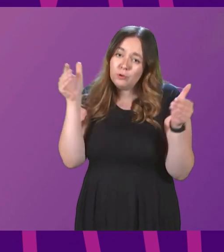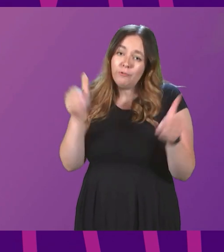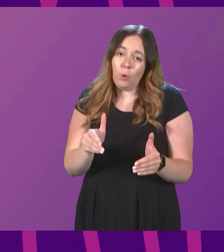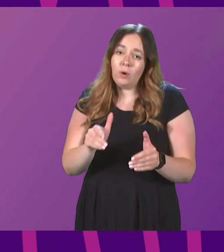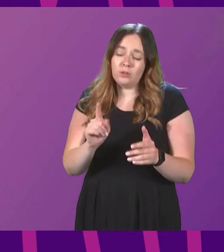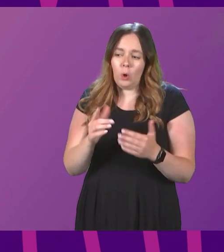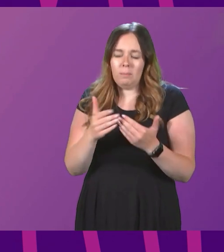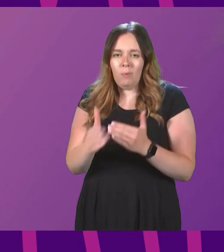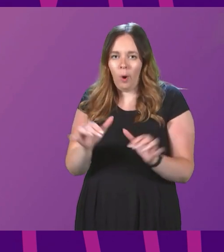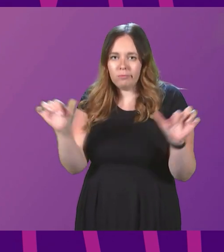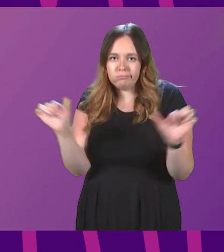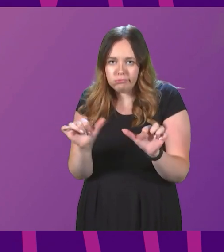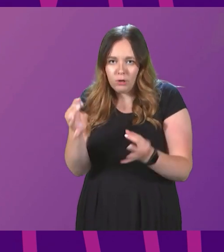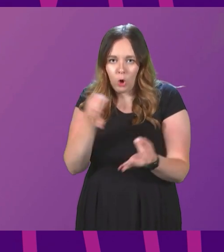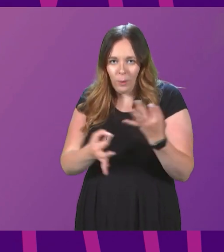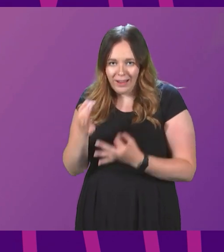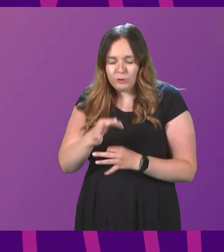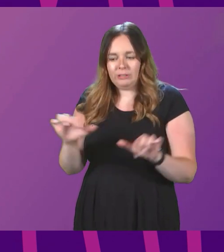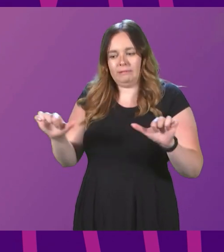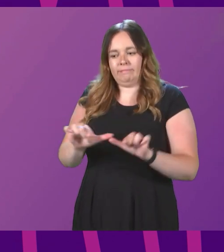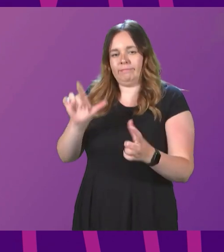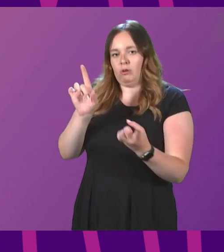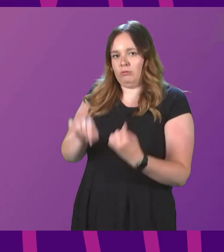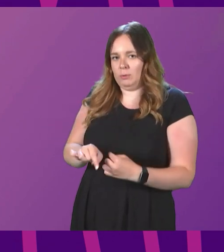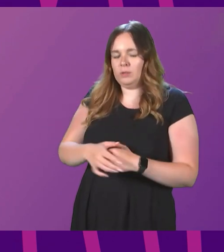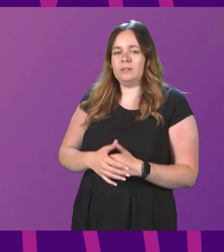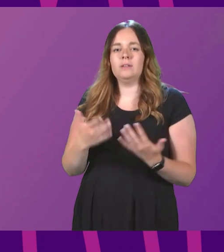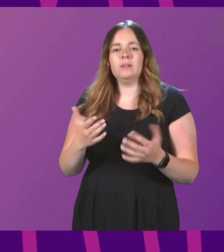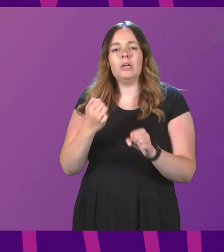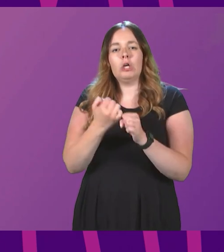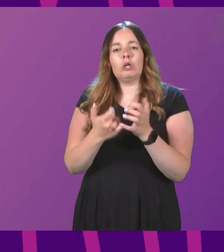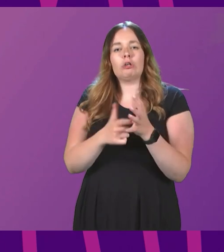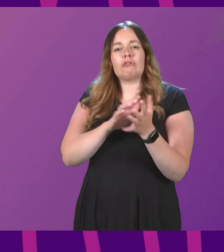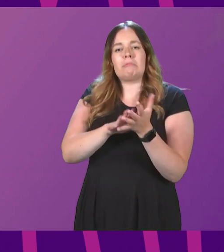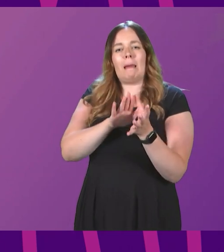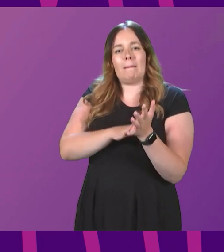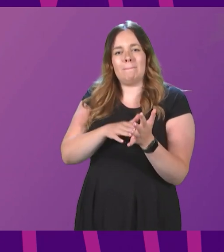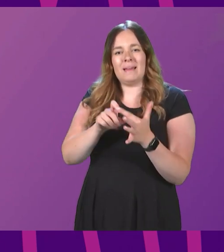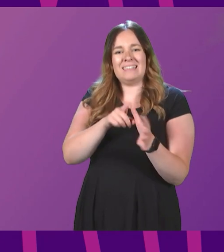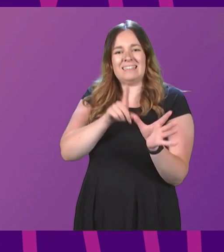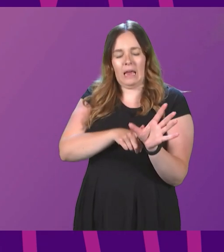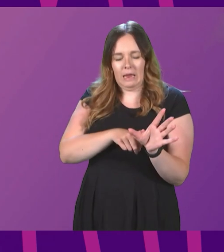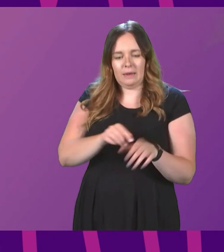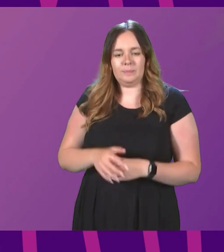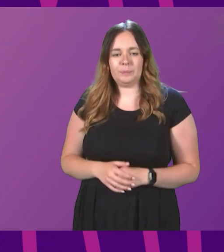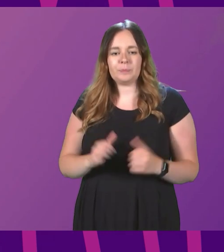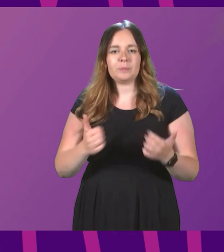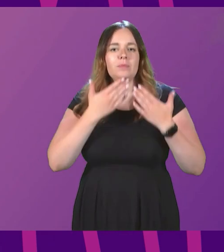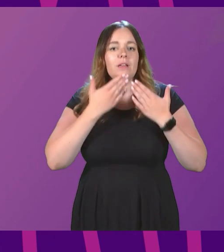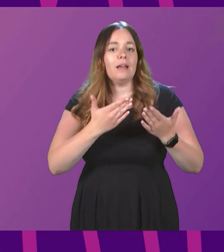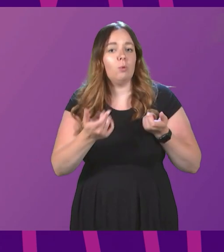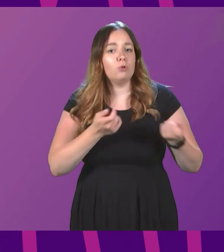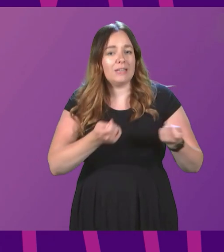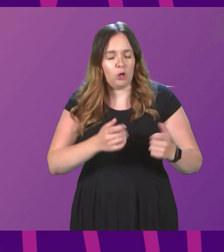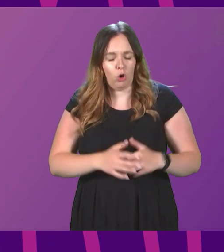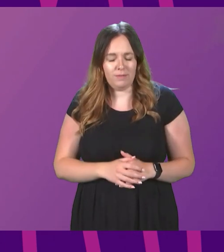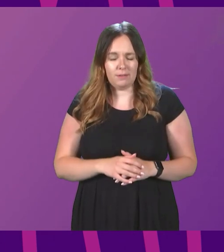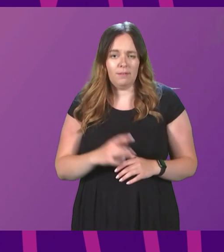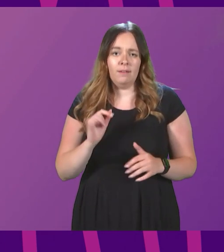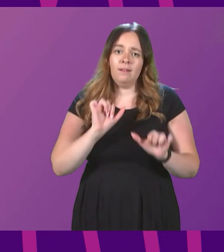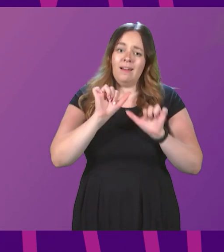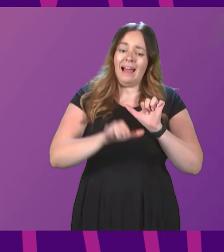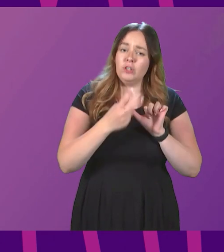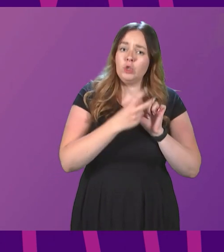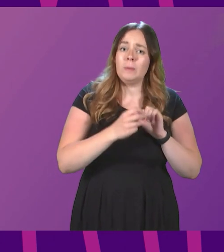more concise questions and responses. And I call Graham Day to be followed by Donald Cameron. Thank you, president officer. Following the 2014